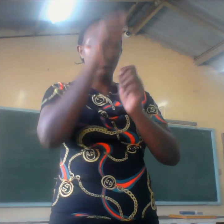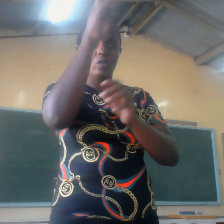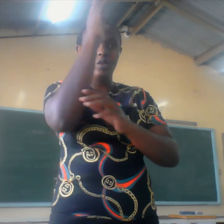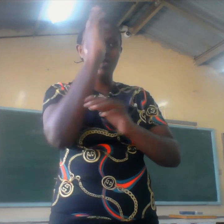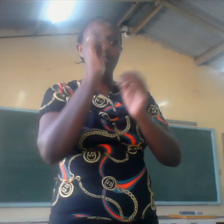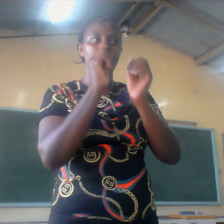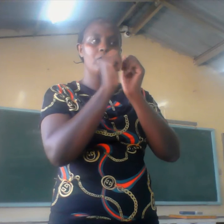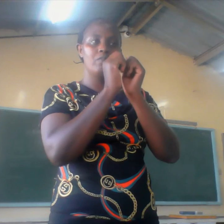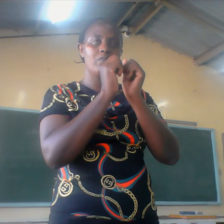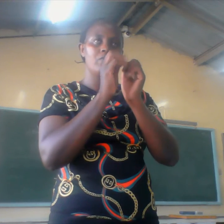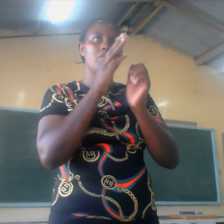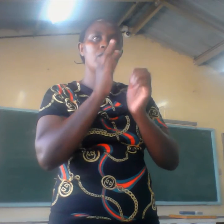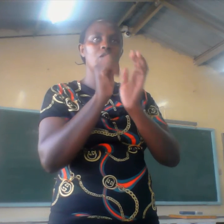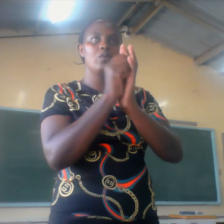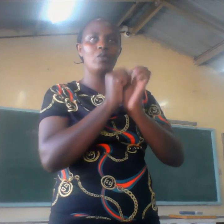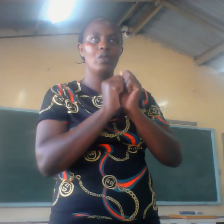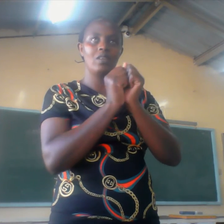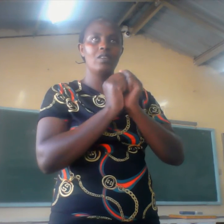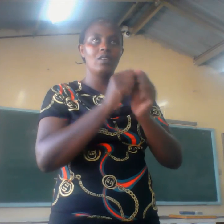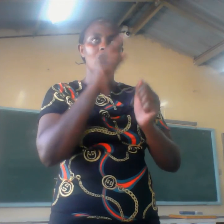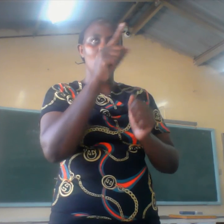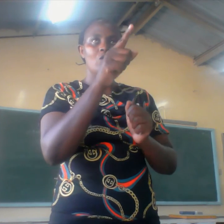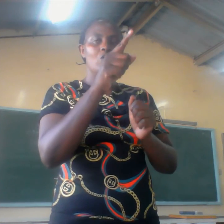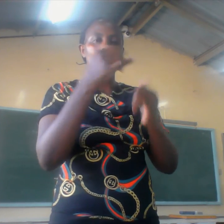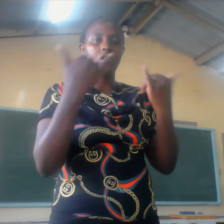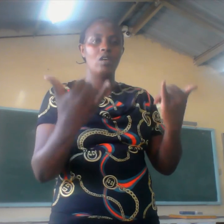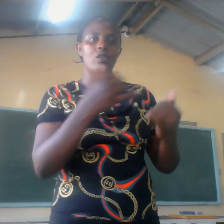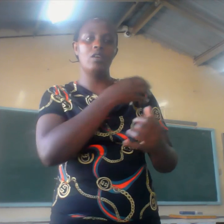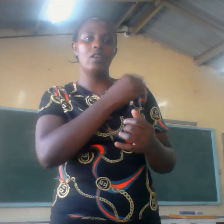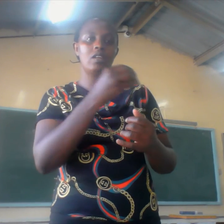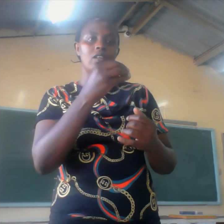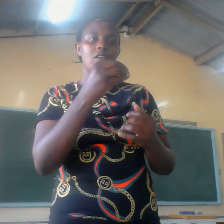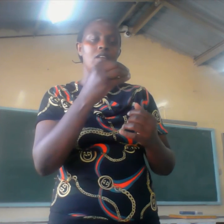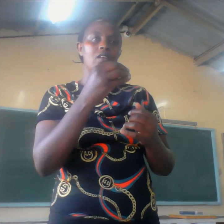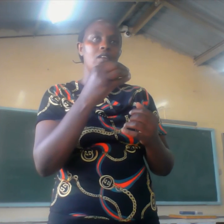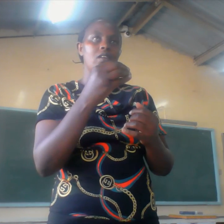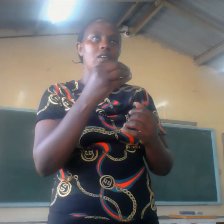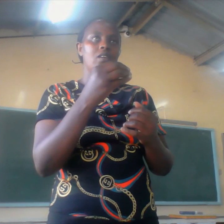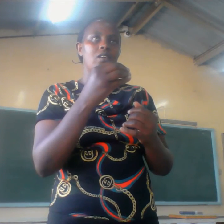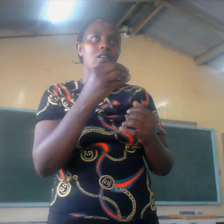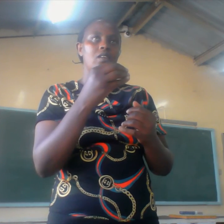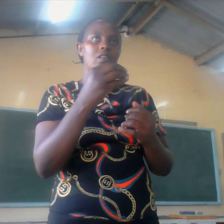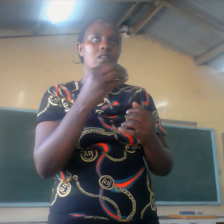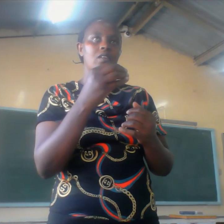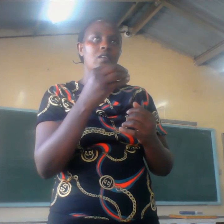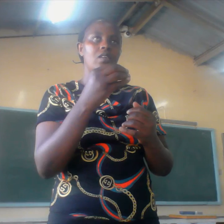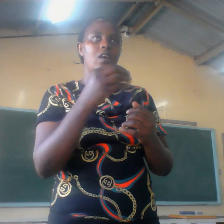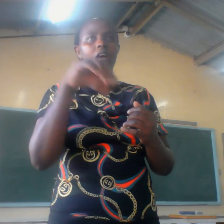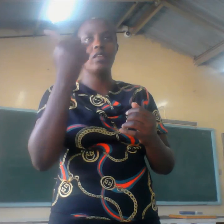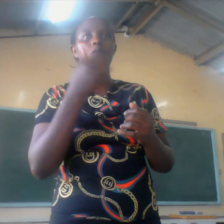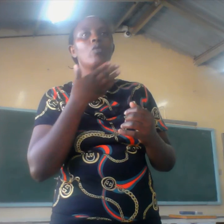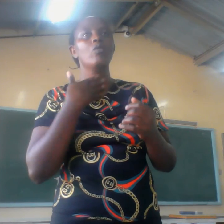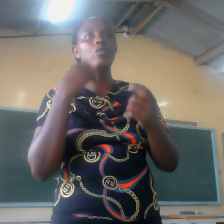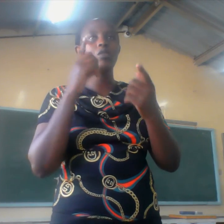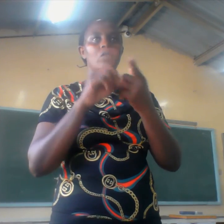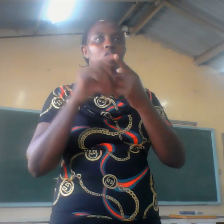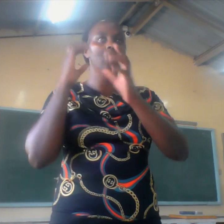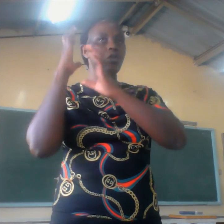and all the way to 2022. Wale ambao anataka kuleta distractions. We also want to distract you